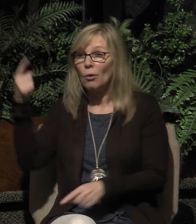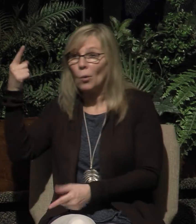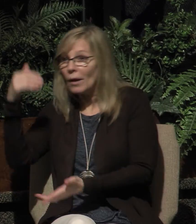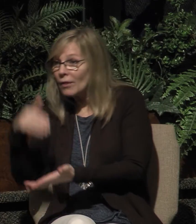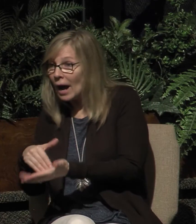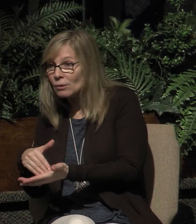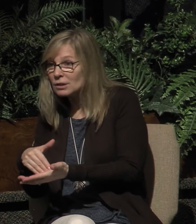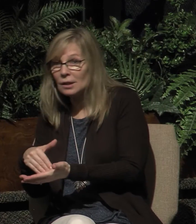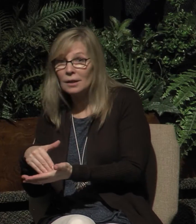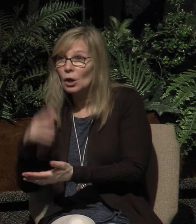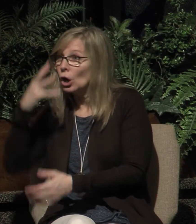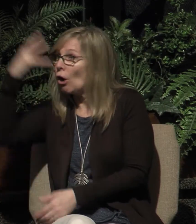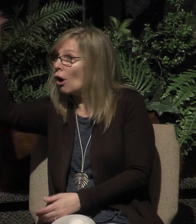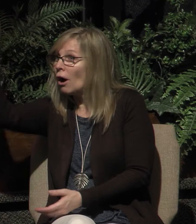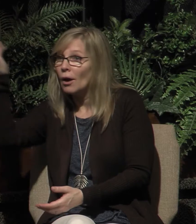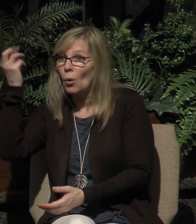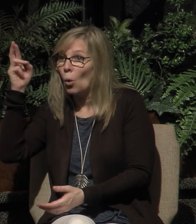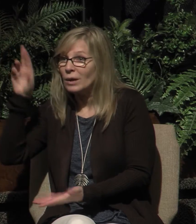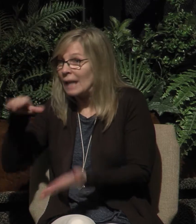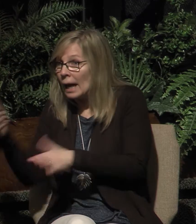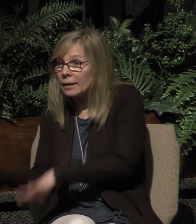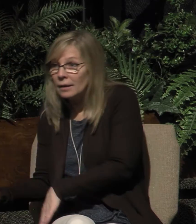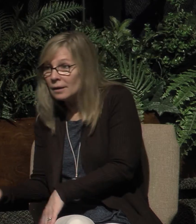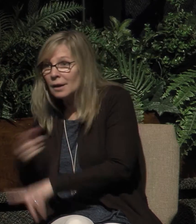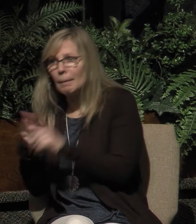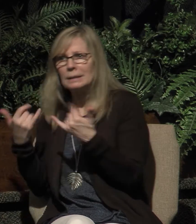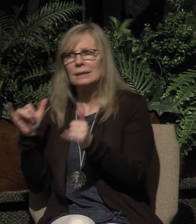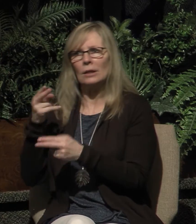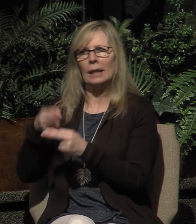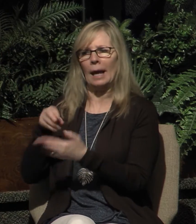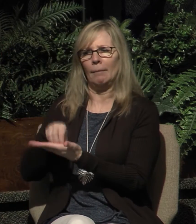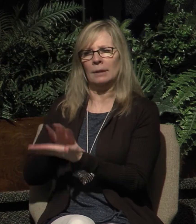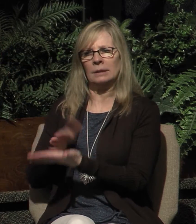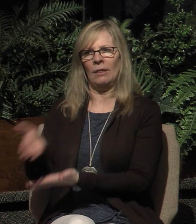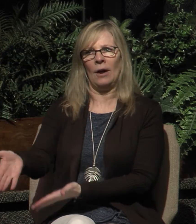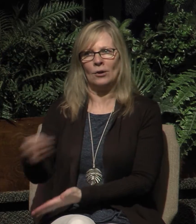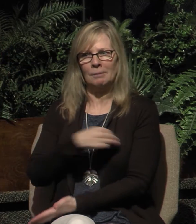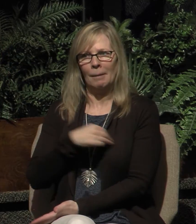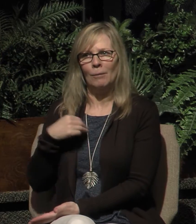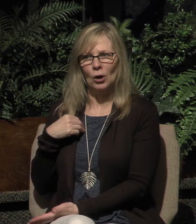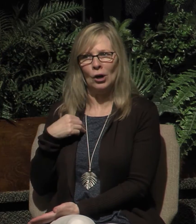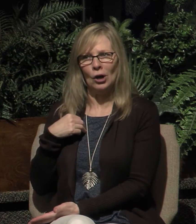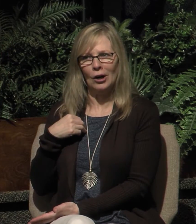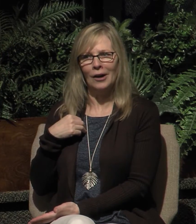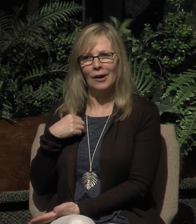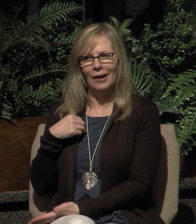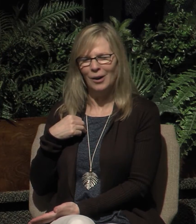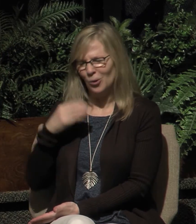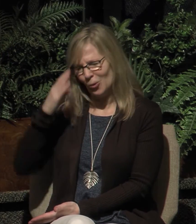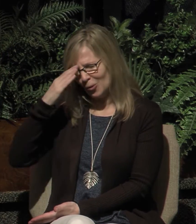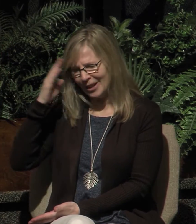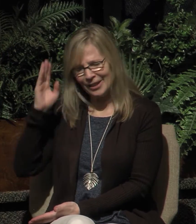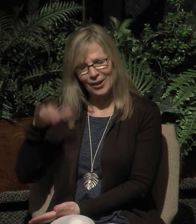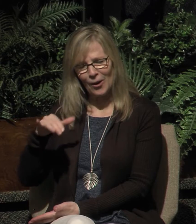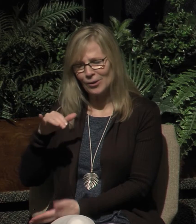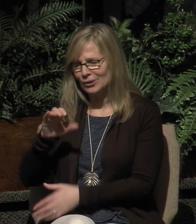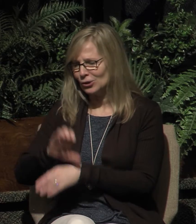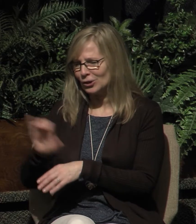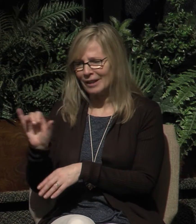are going to another church, or they're dead, but they're still listed as members. We all know churches like that. I mean, maybe not